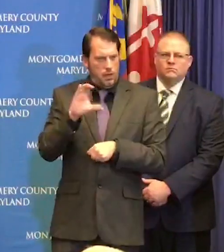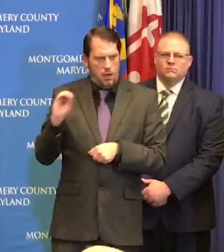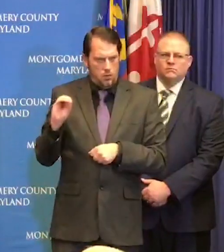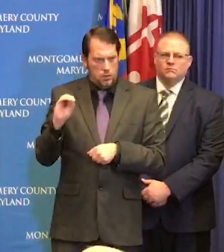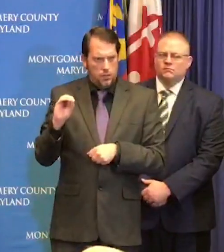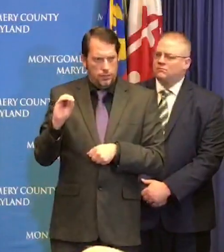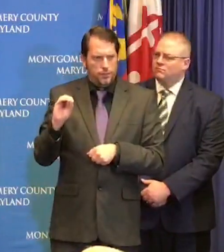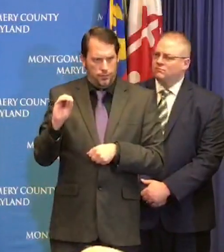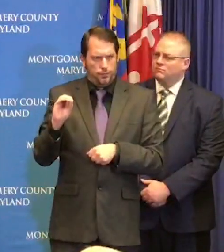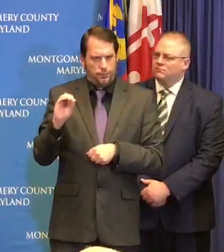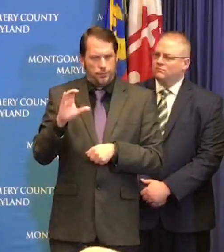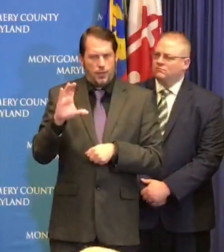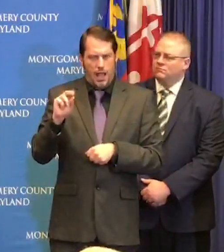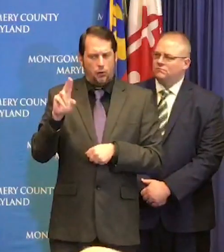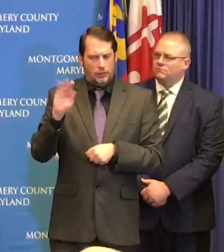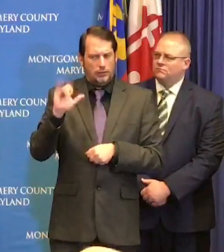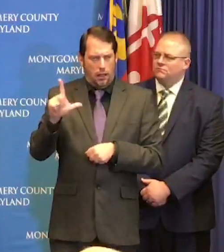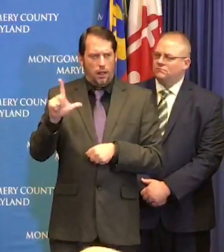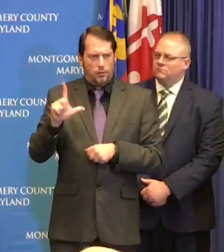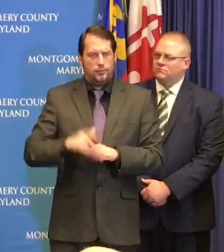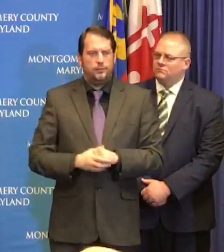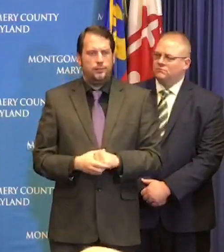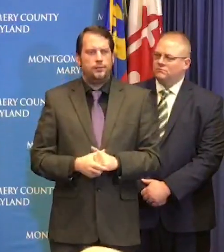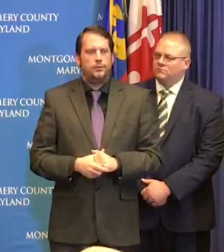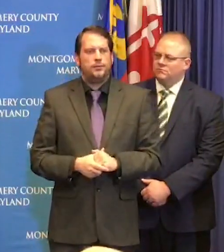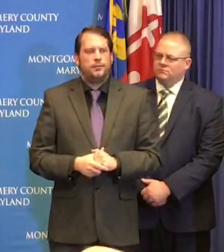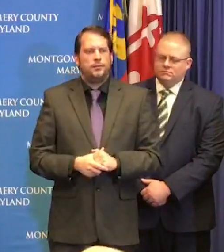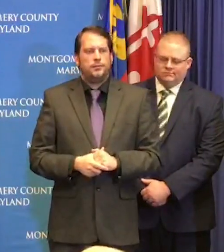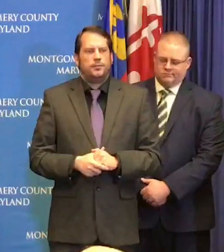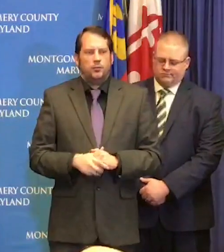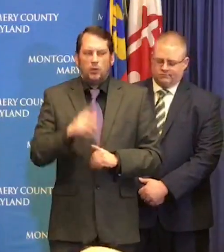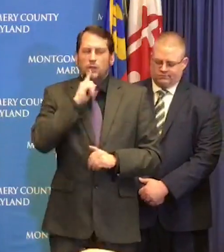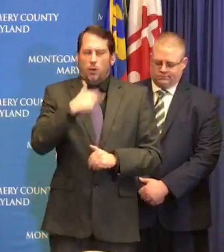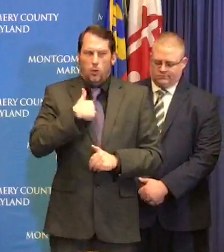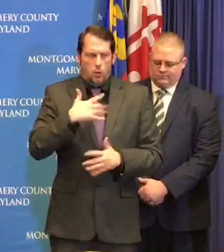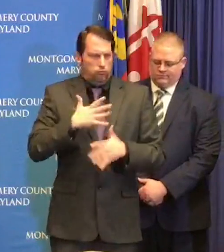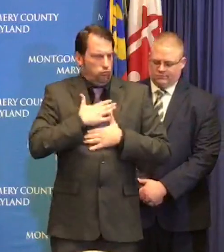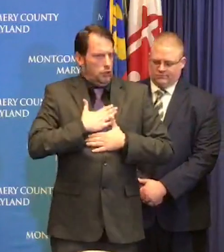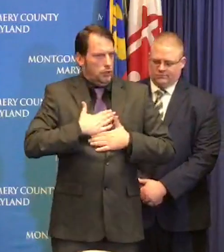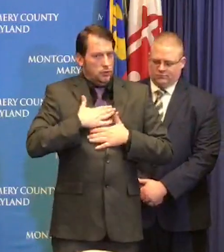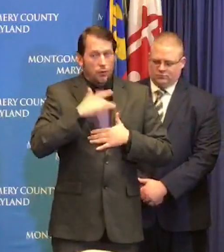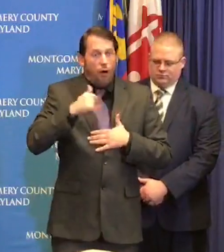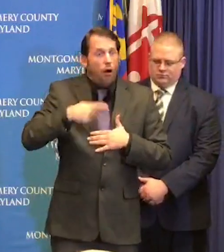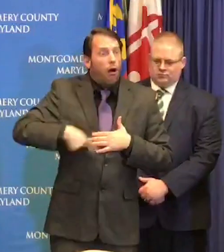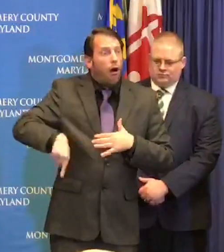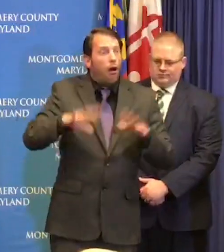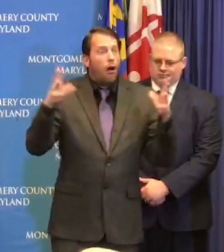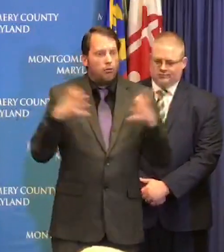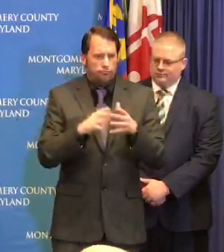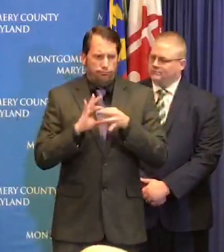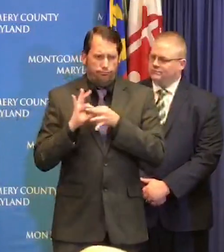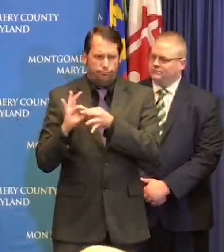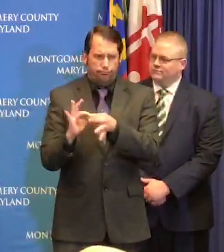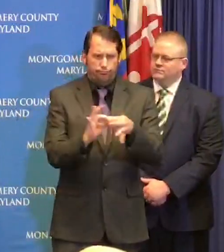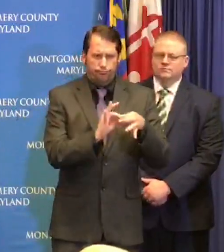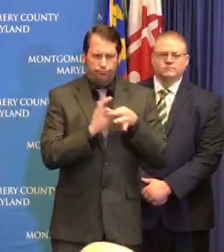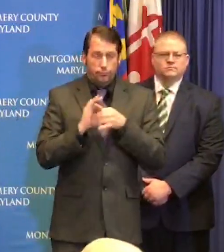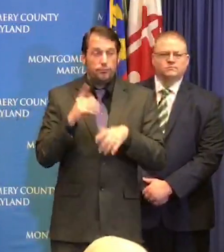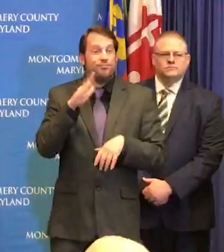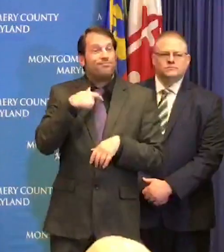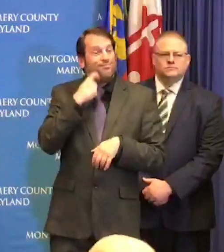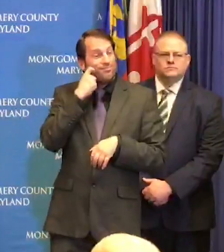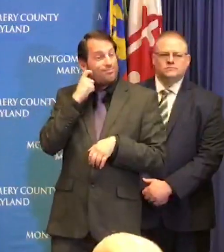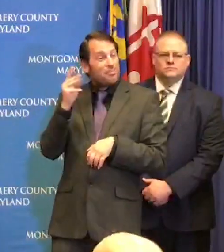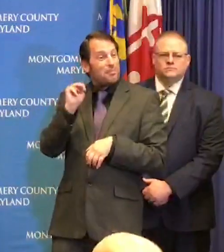work together because as mr. Elrich said we're all in this boat together and we have to treat one another like we're in a boat together